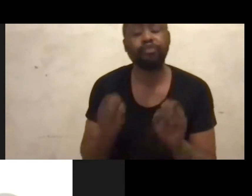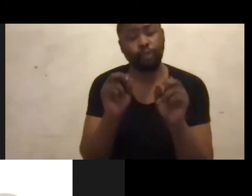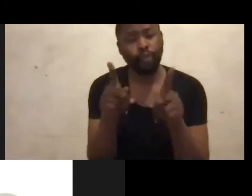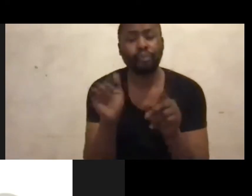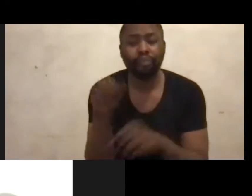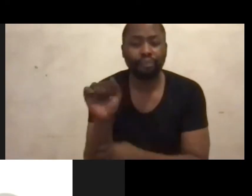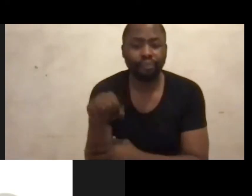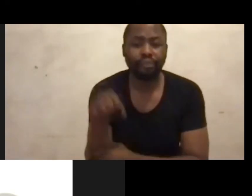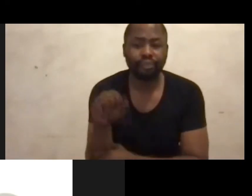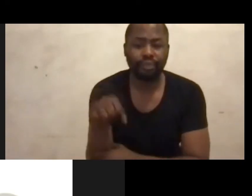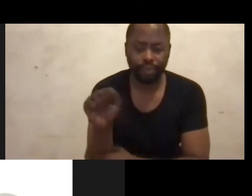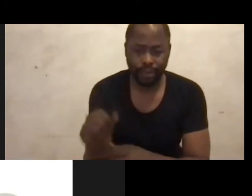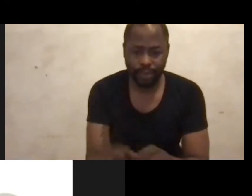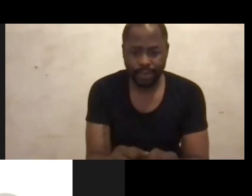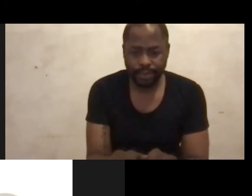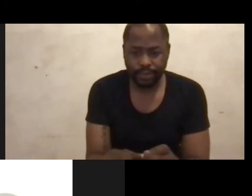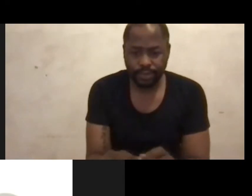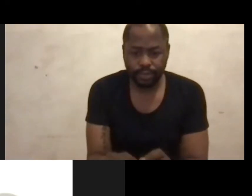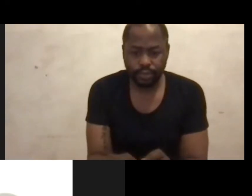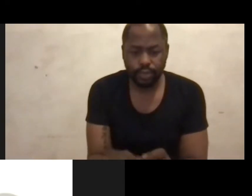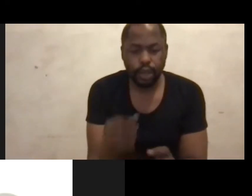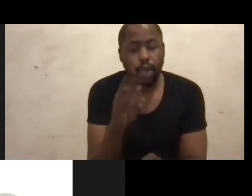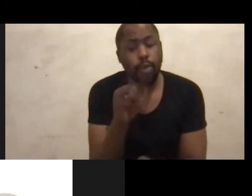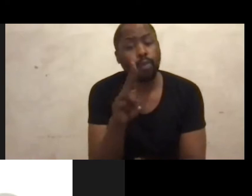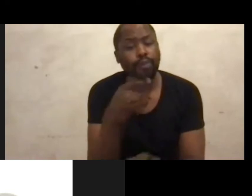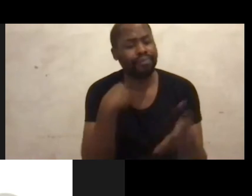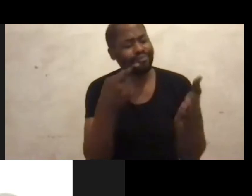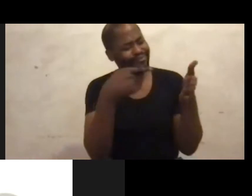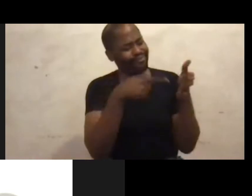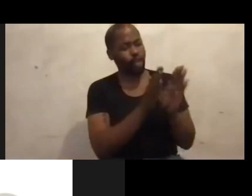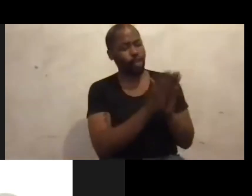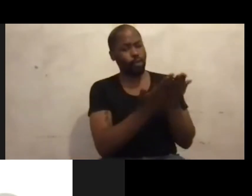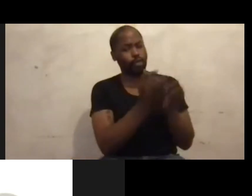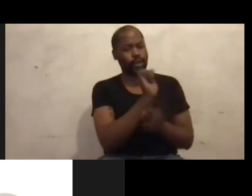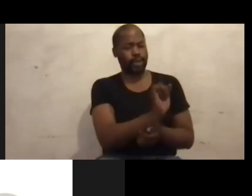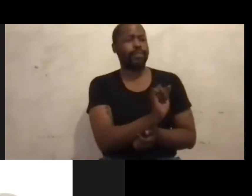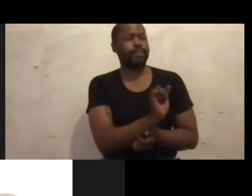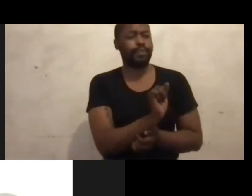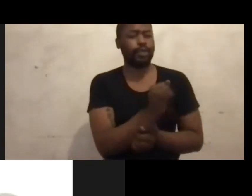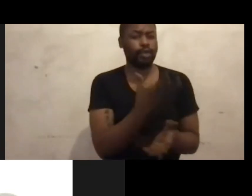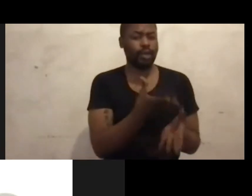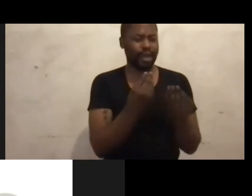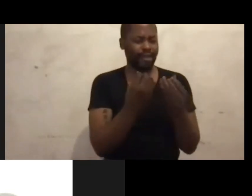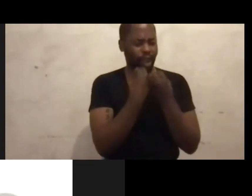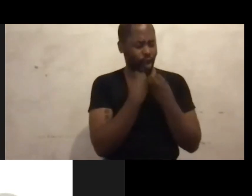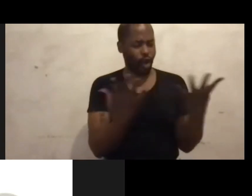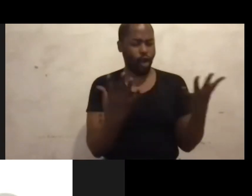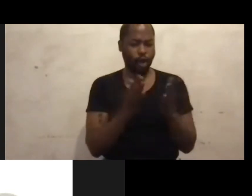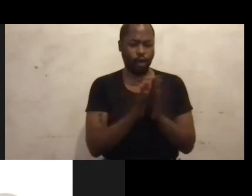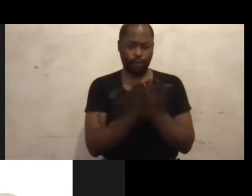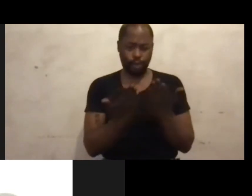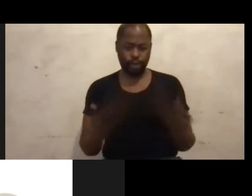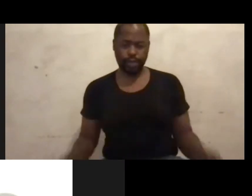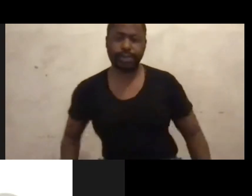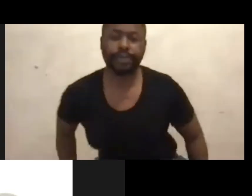Musa, let's go into your book. You've had a series of books and you've now, I think,